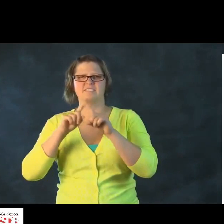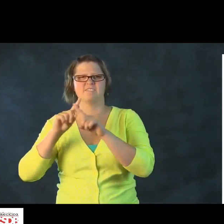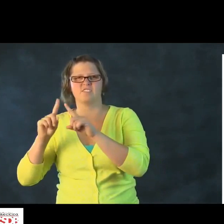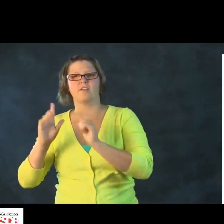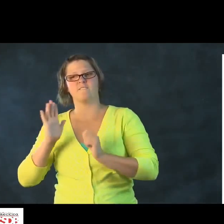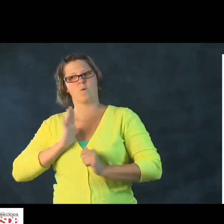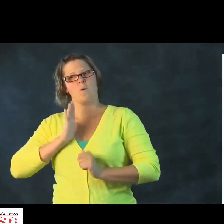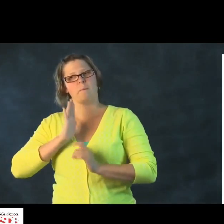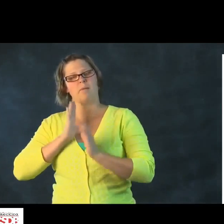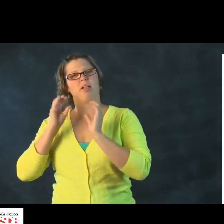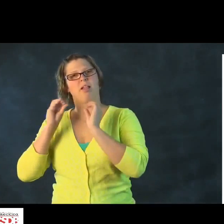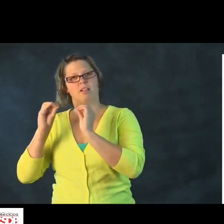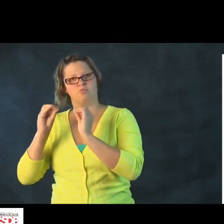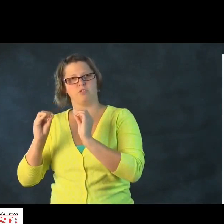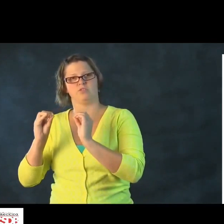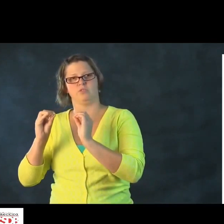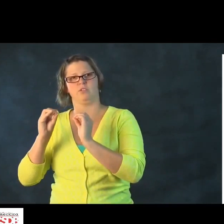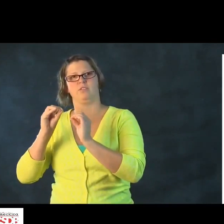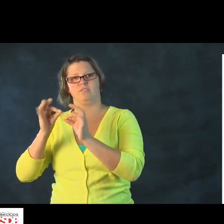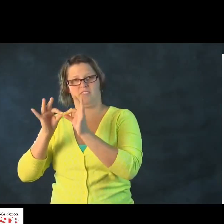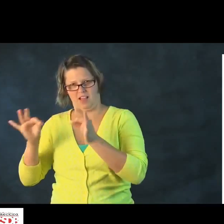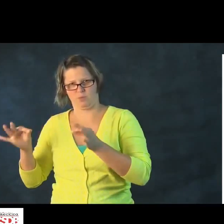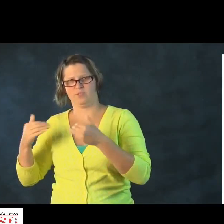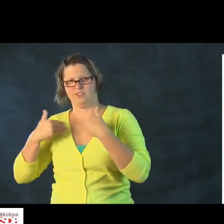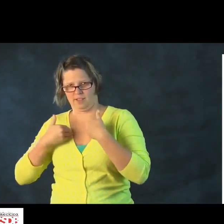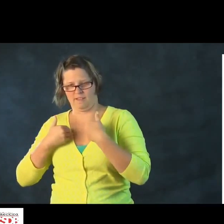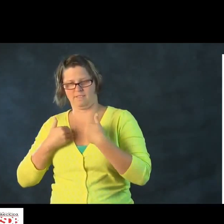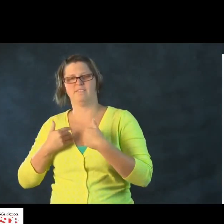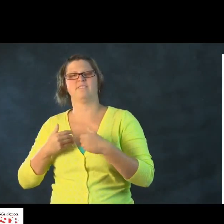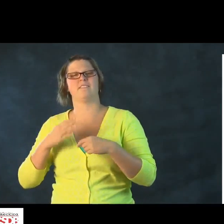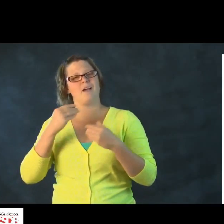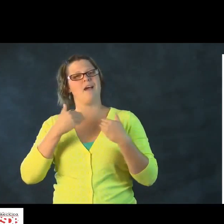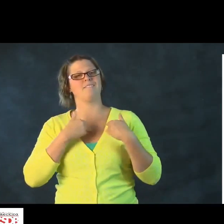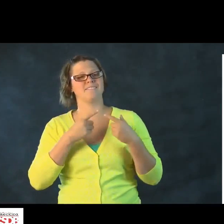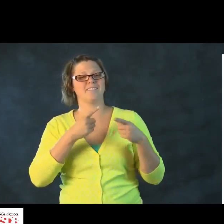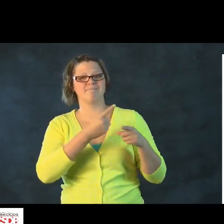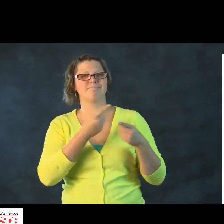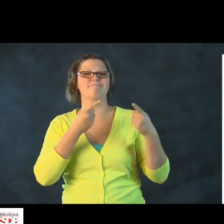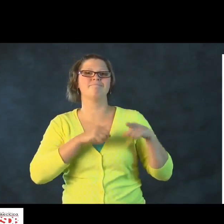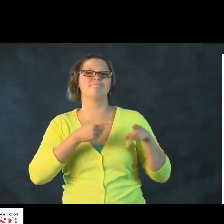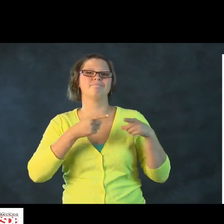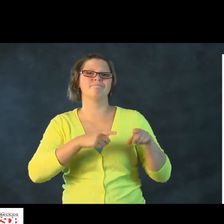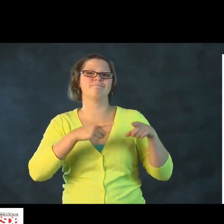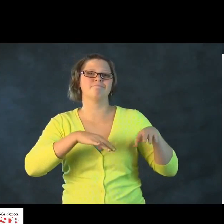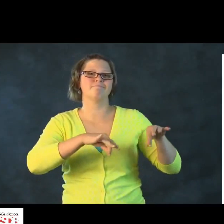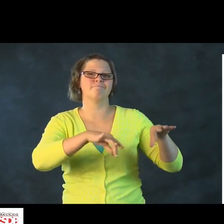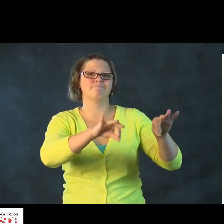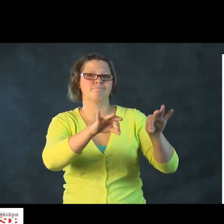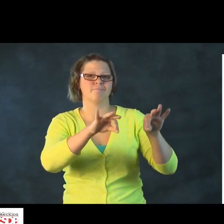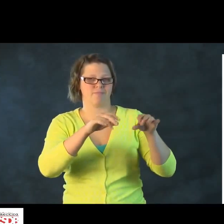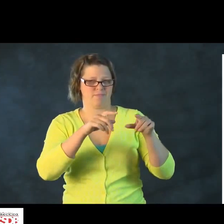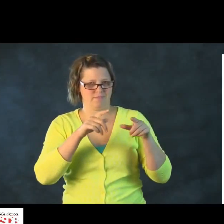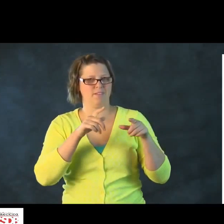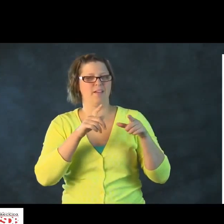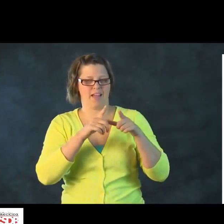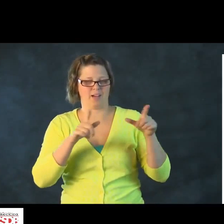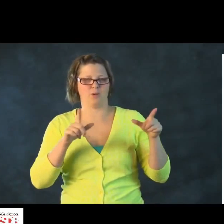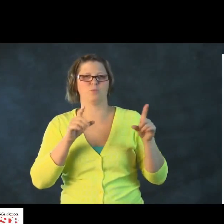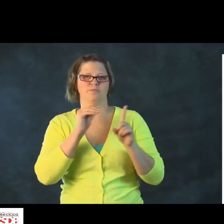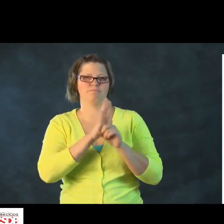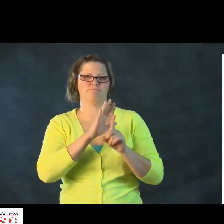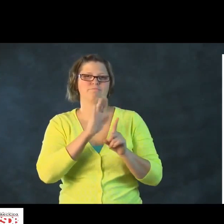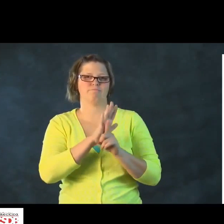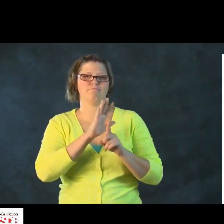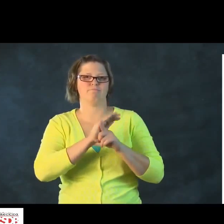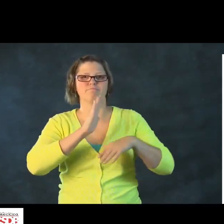Both situations require language, one being the formal or the teaching approach. And then you have